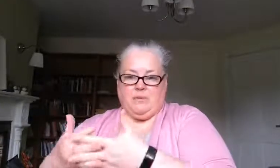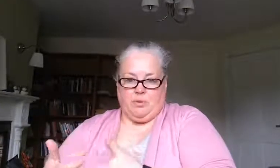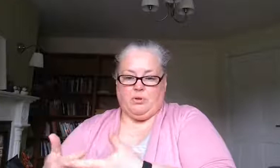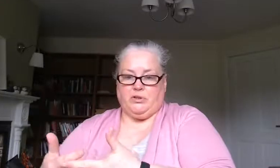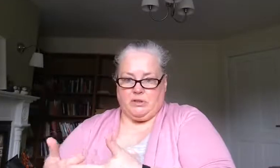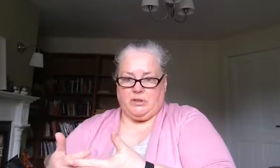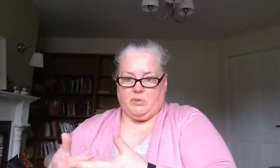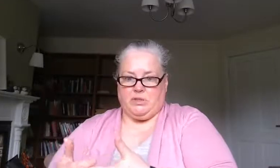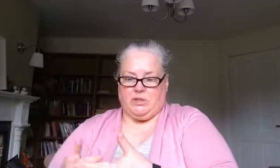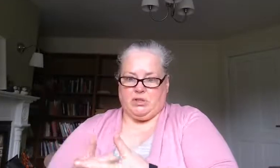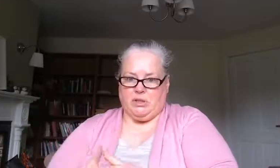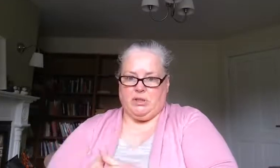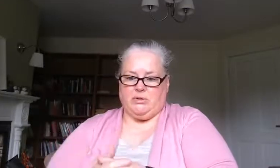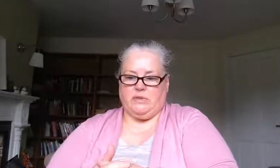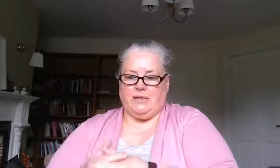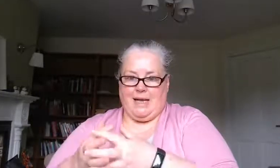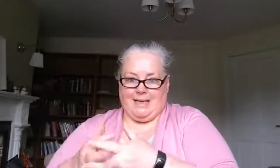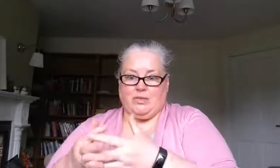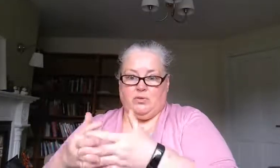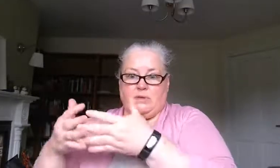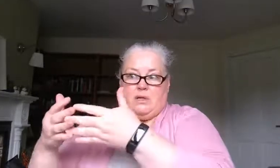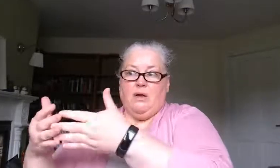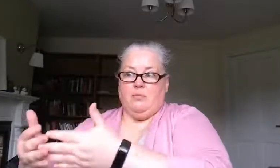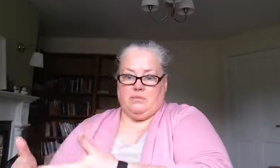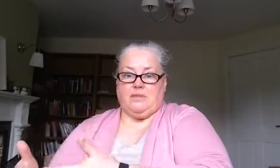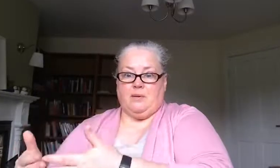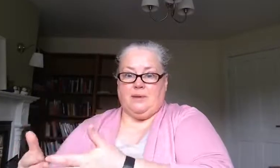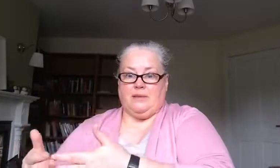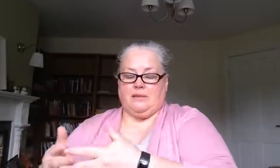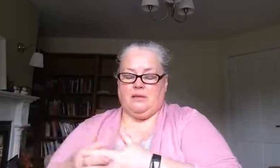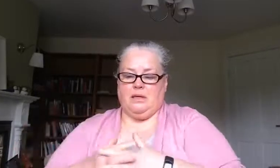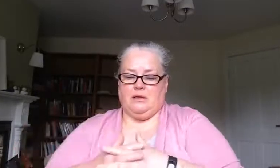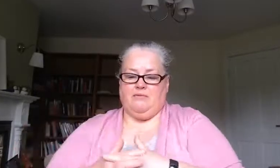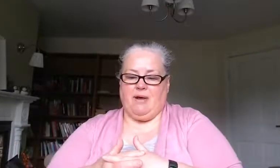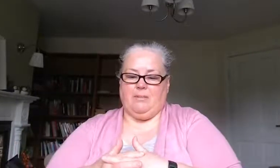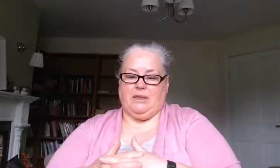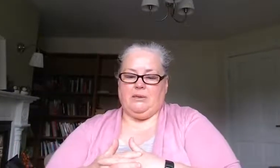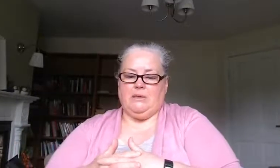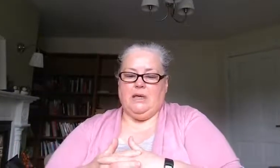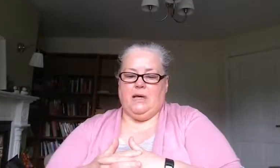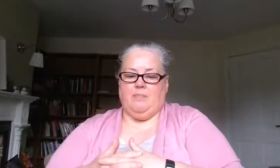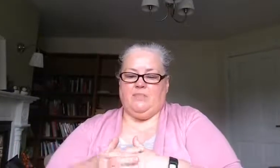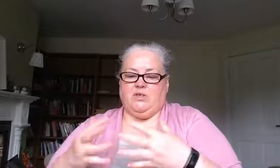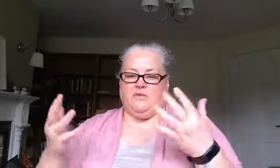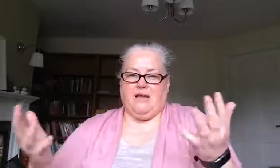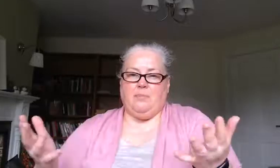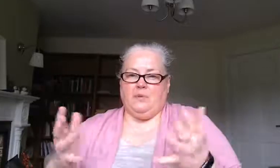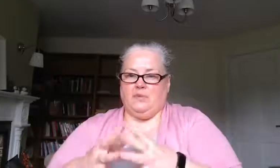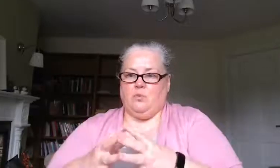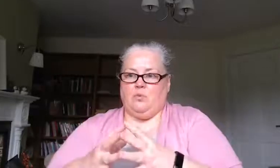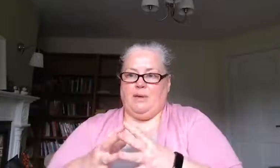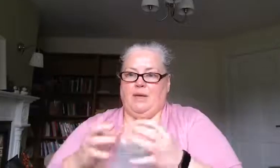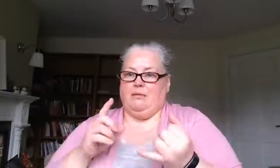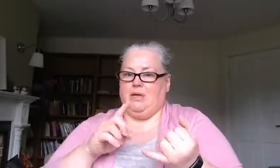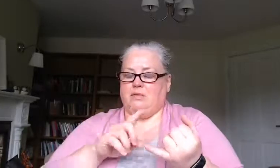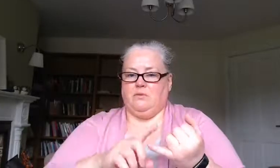support just as much as the child does and as does siblings in the family um so examples would be they'll do